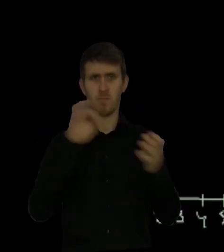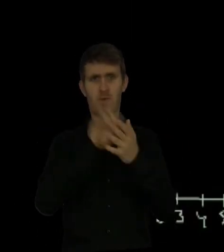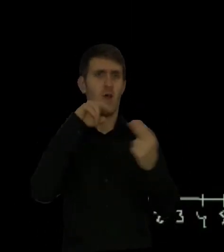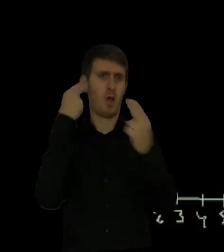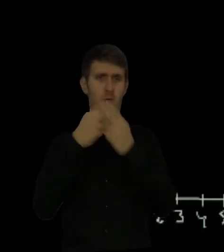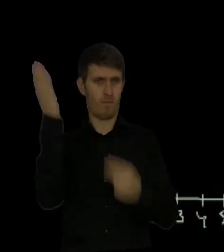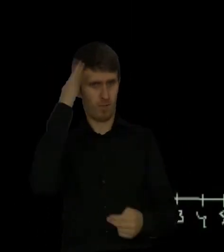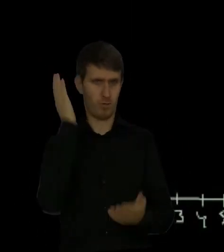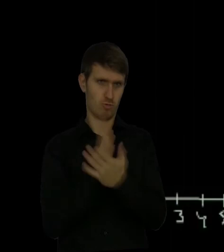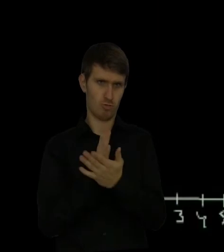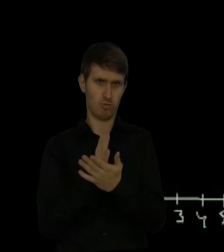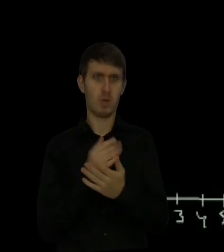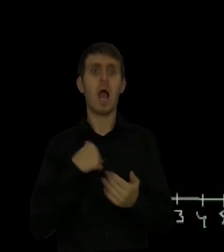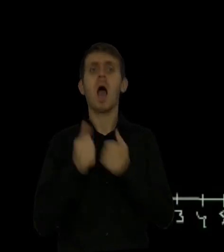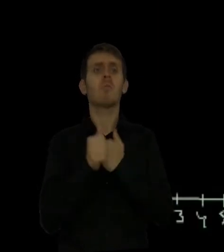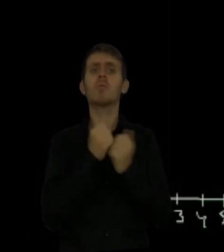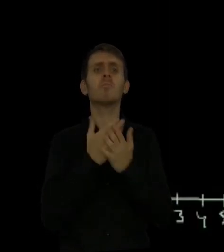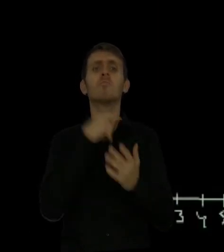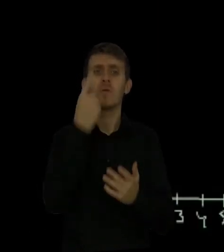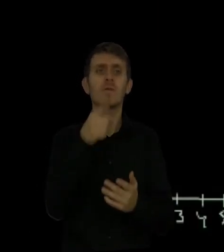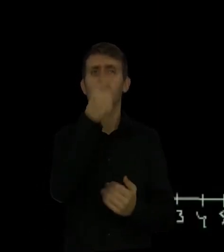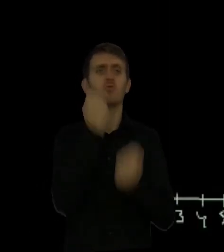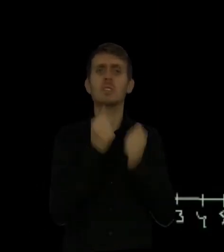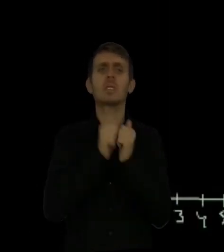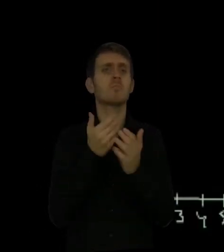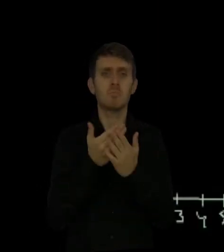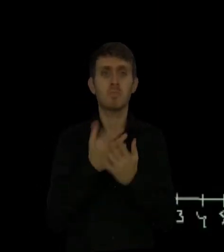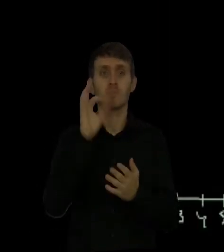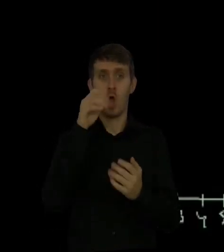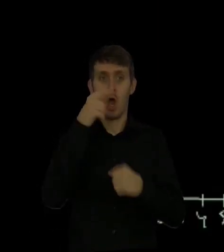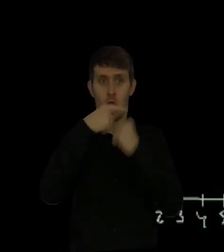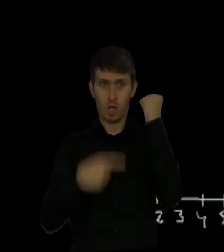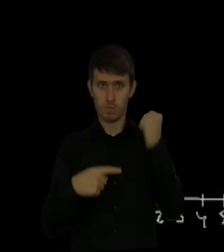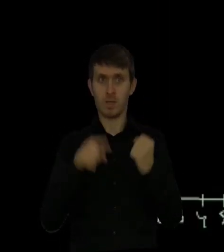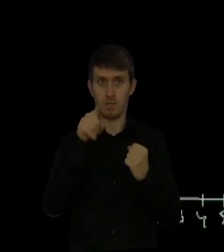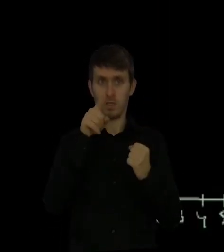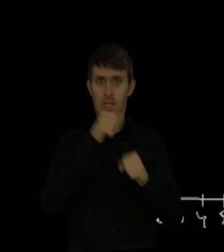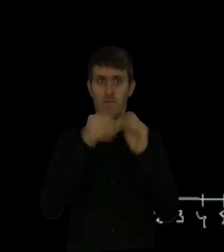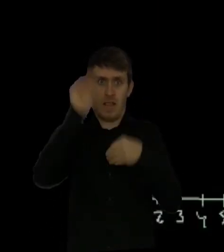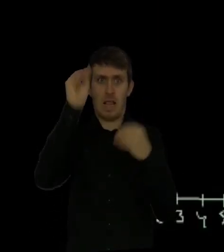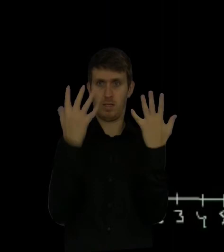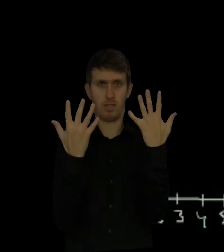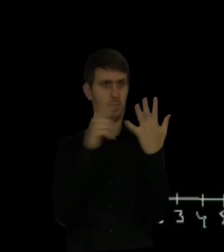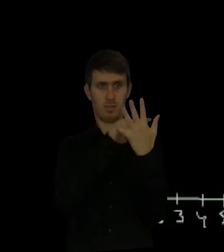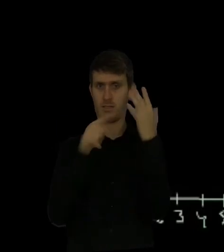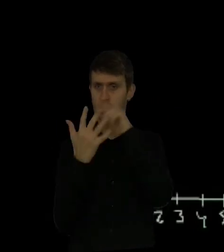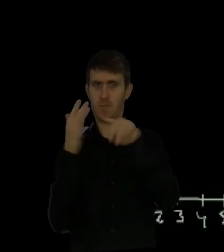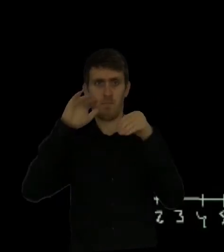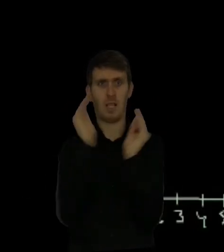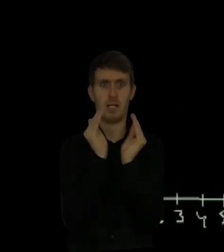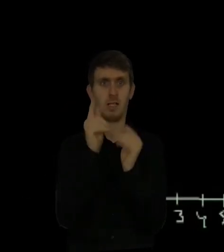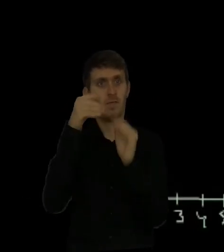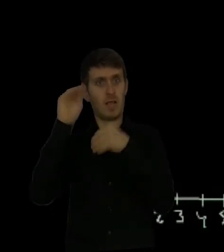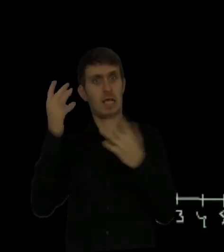the video and try this. You might already know the answer. And the reason why I say this is a hard problem is because the answer has more numbers than